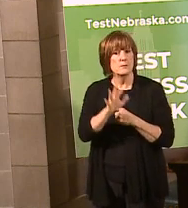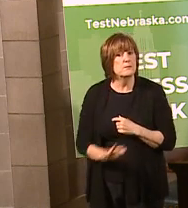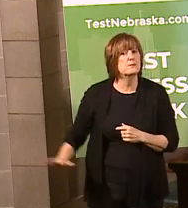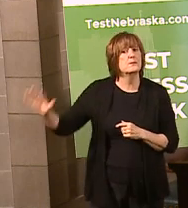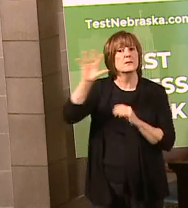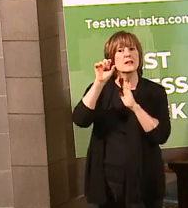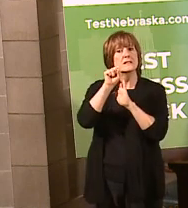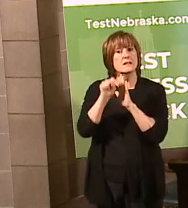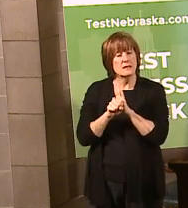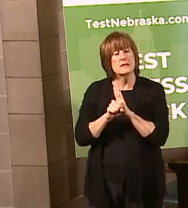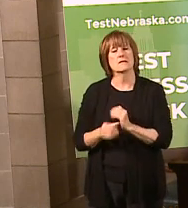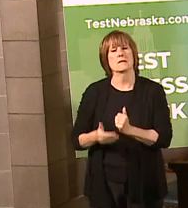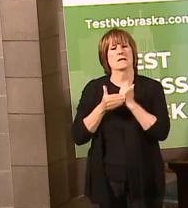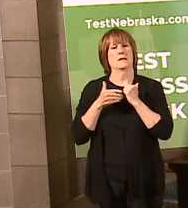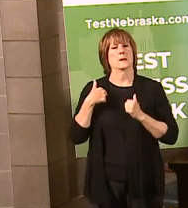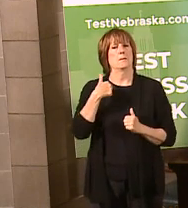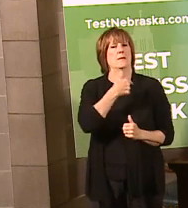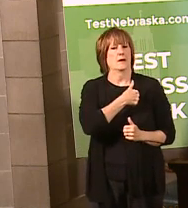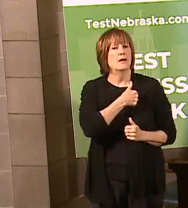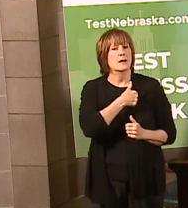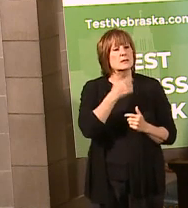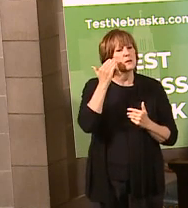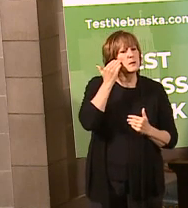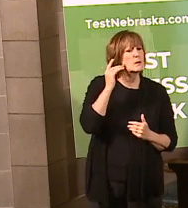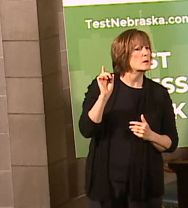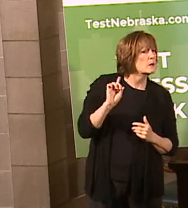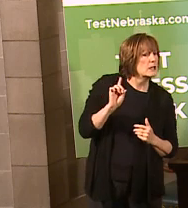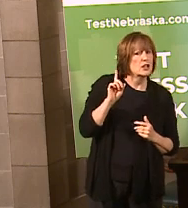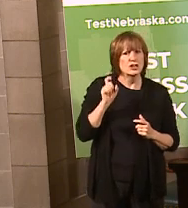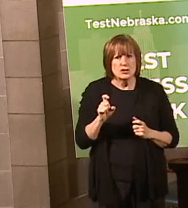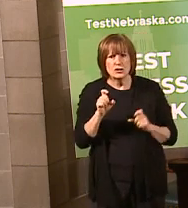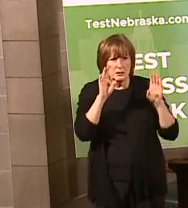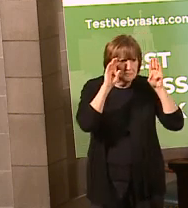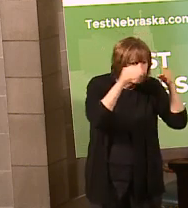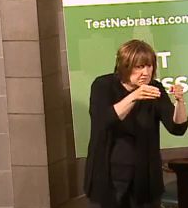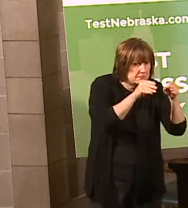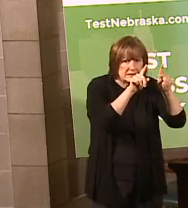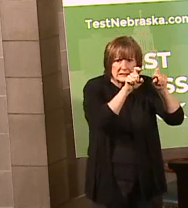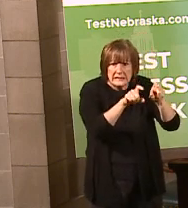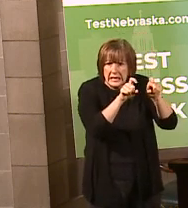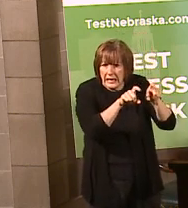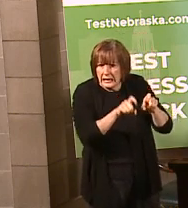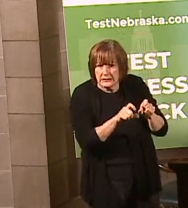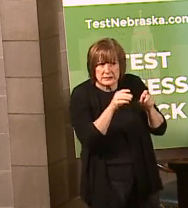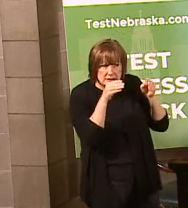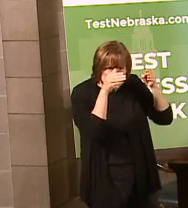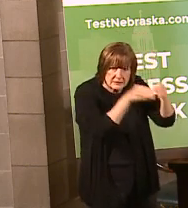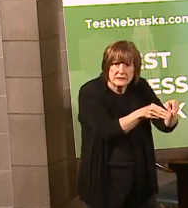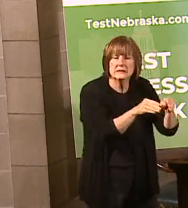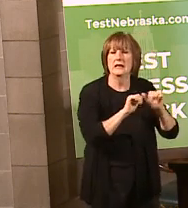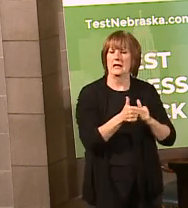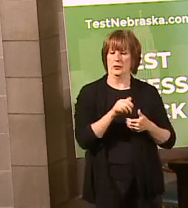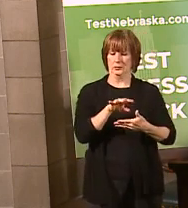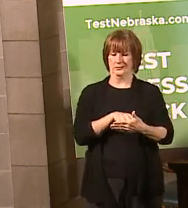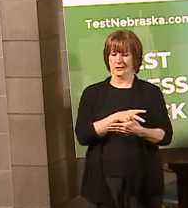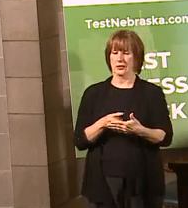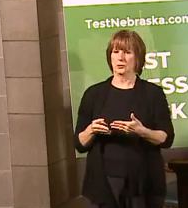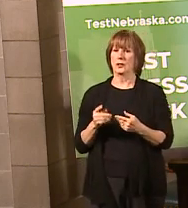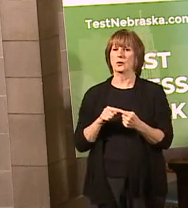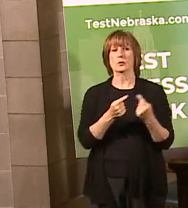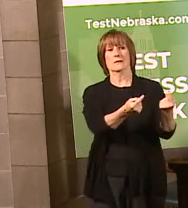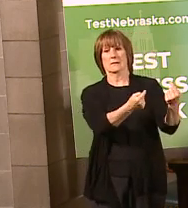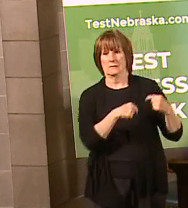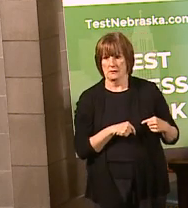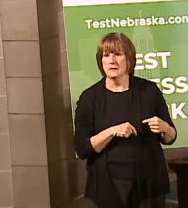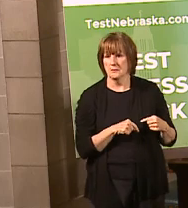the state that will help us to be able to know where we should be dedicating testing resources. And that's how we're going to schedule people to come in and